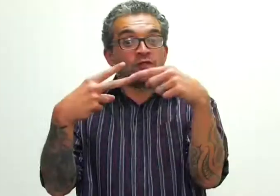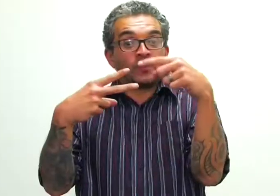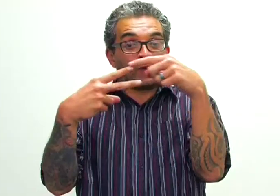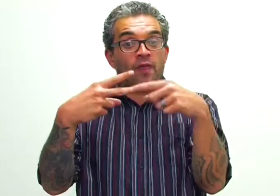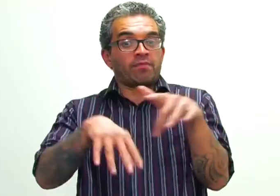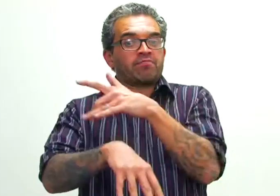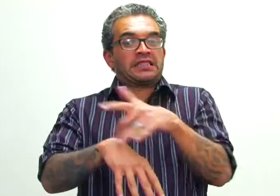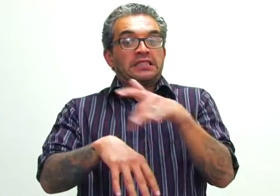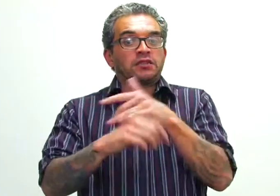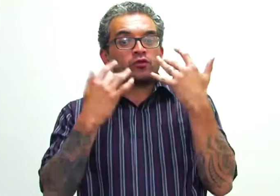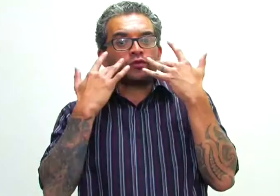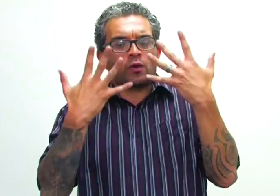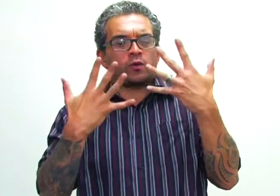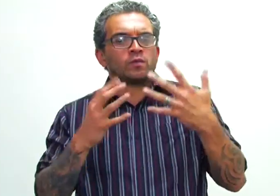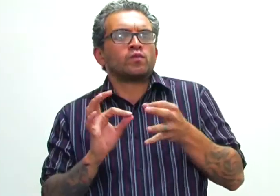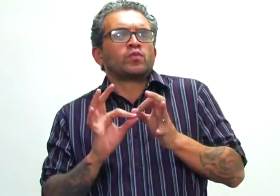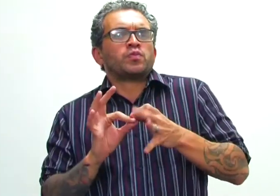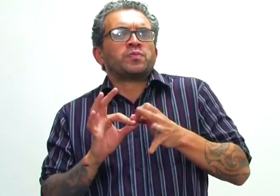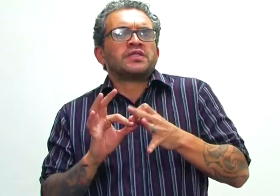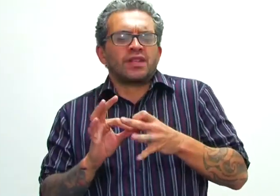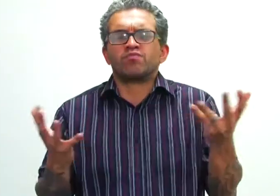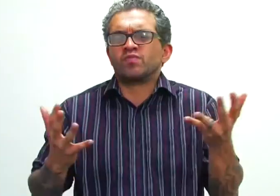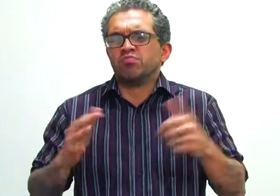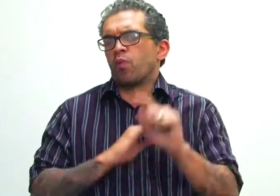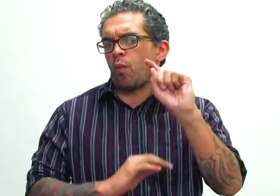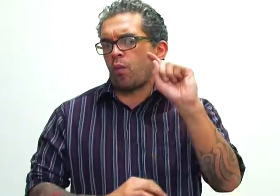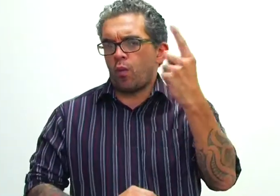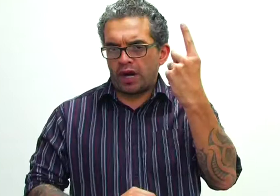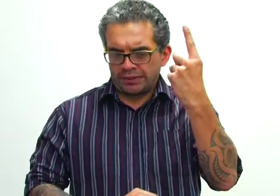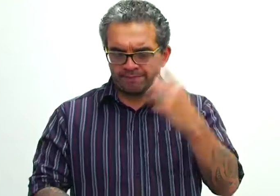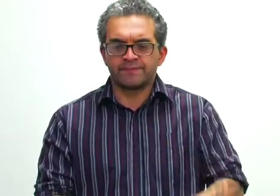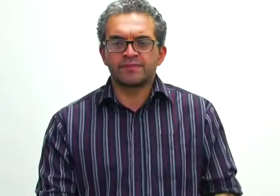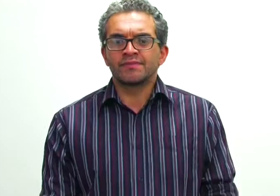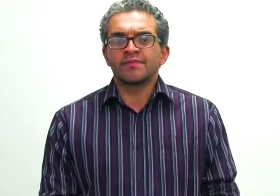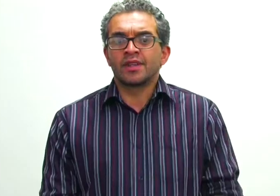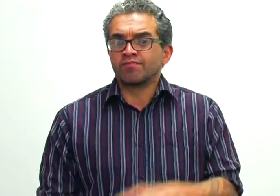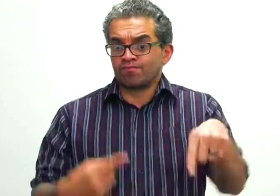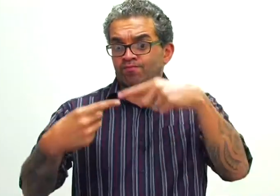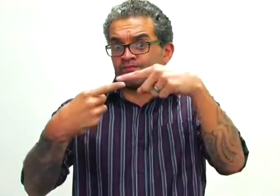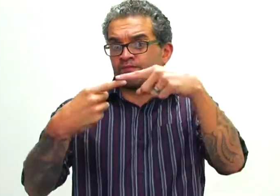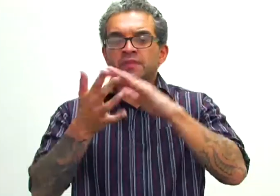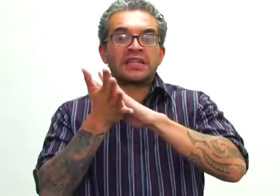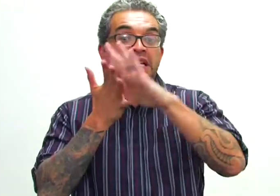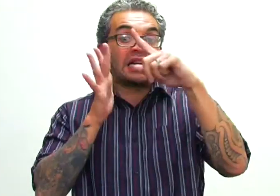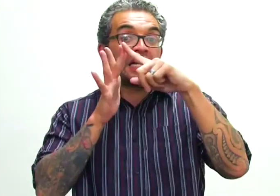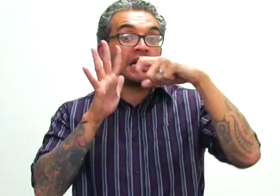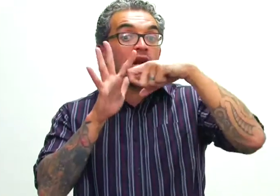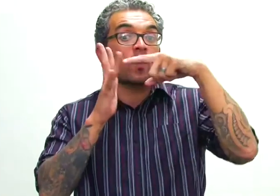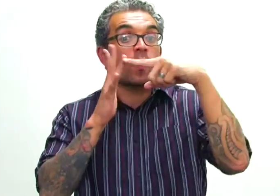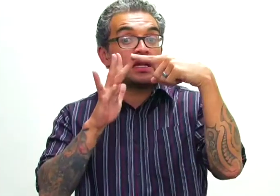These two players. They will be interpreted players in Auckland. The first one Hikoi